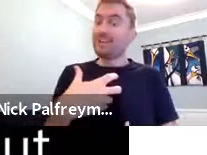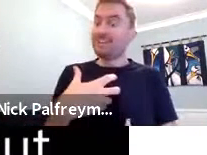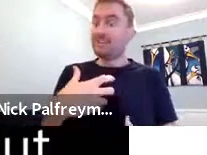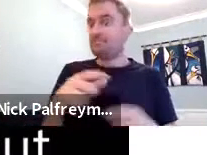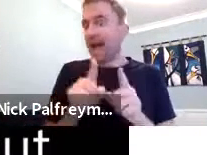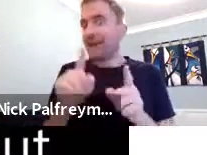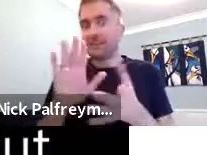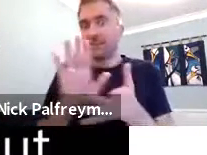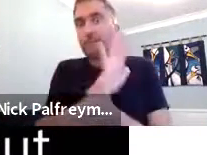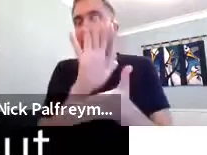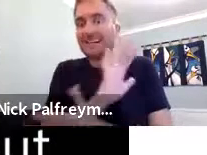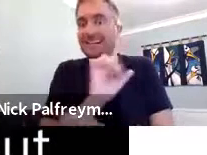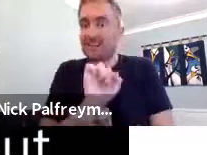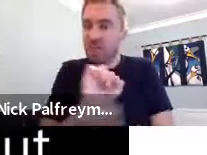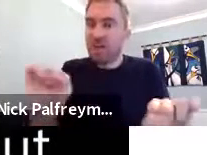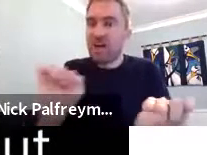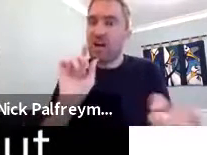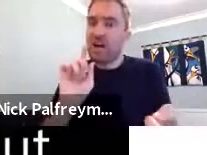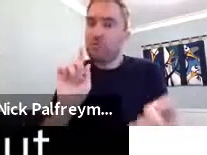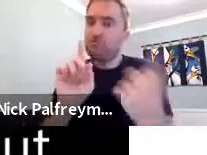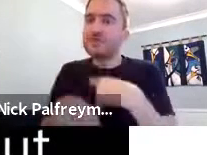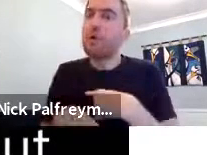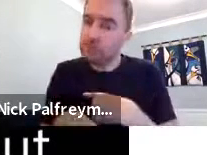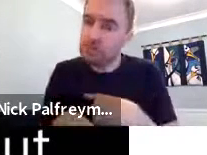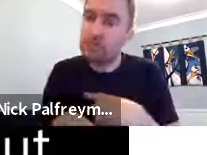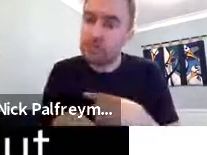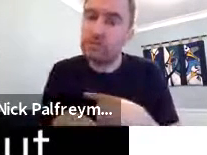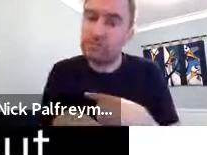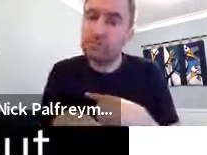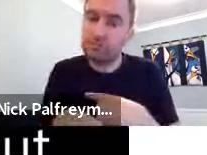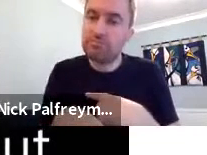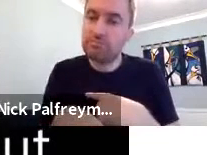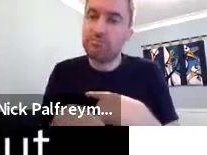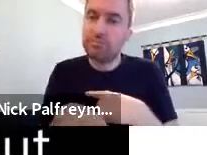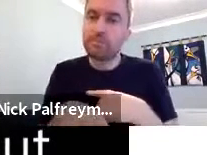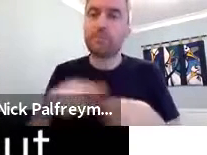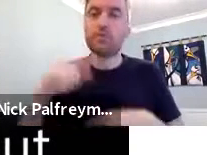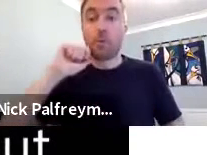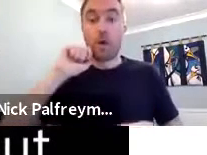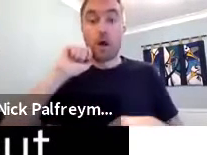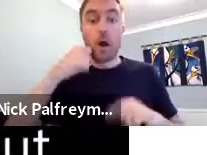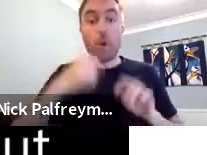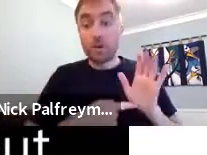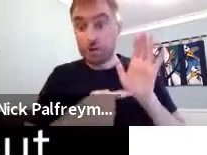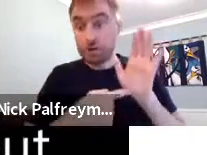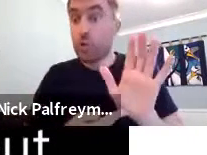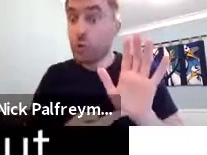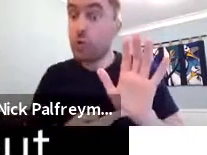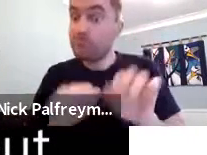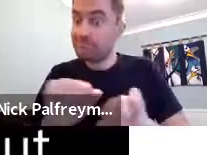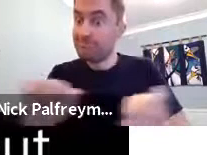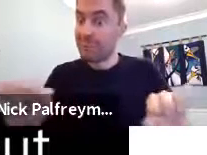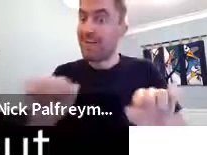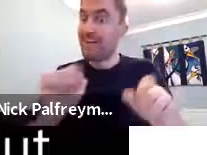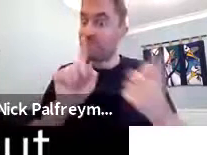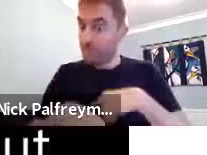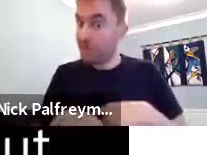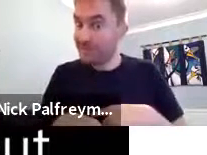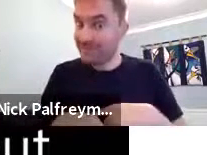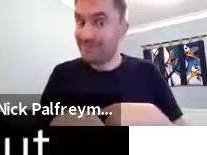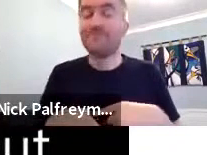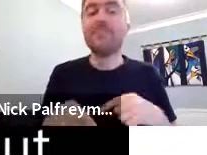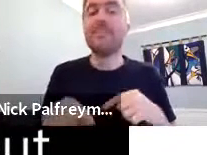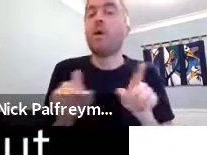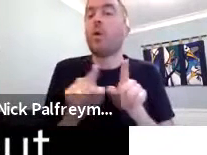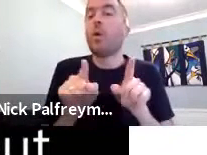So, I was a little bit surprised with their responses, but also pleased with their responses. So, I'll show you the